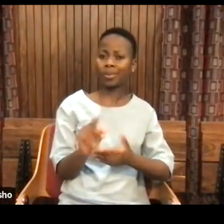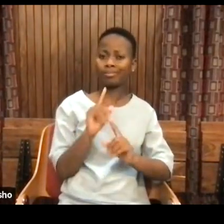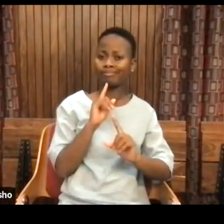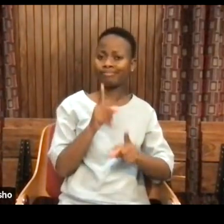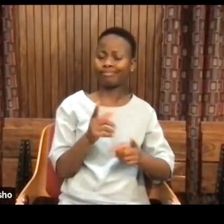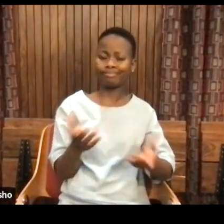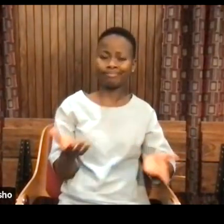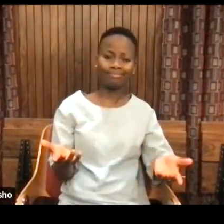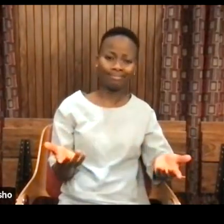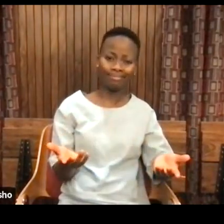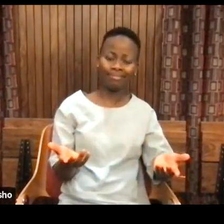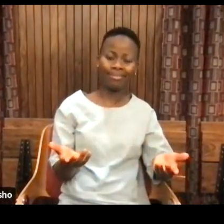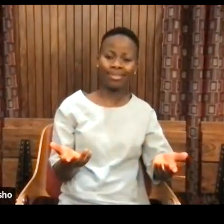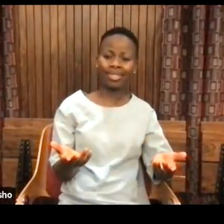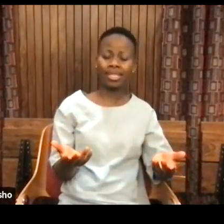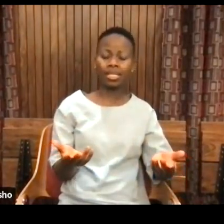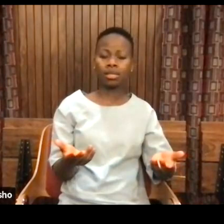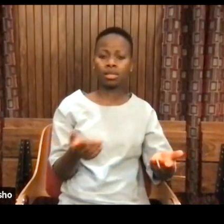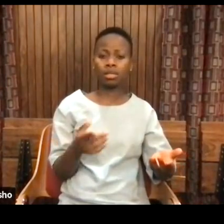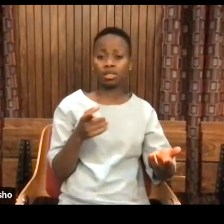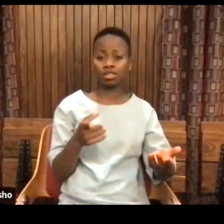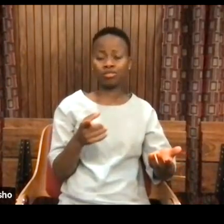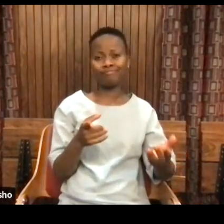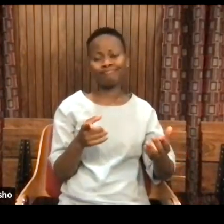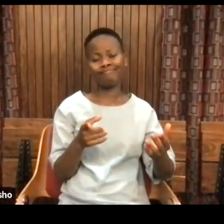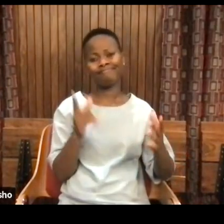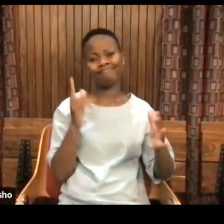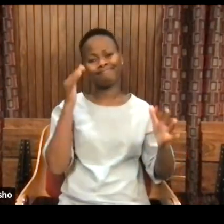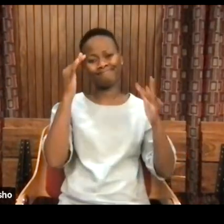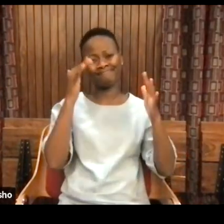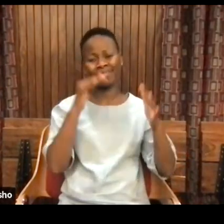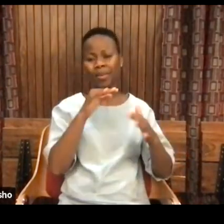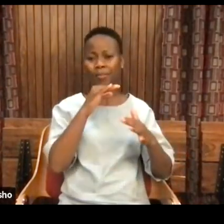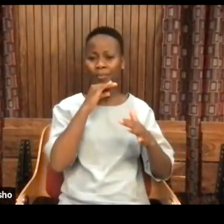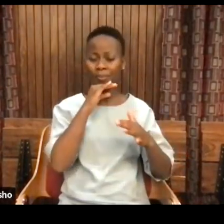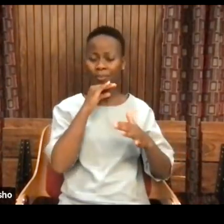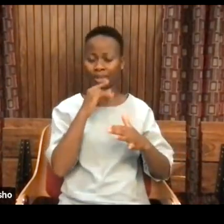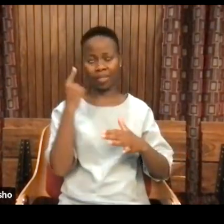stimulates, in psychoanalytical terms, narcissistic rage.